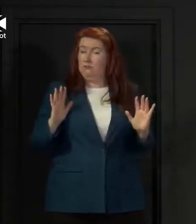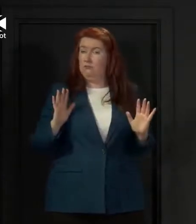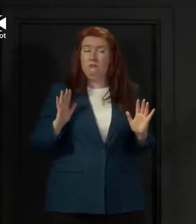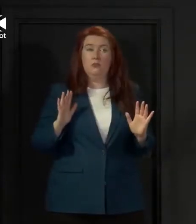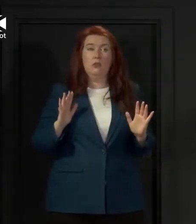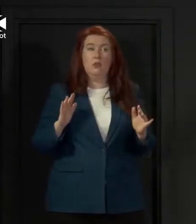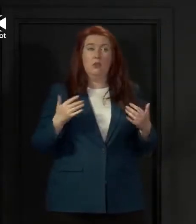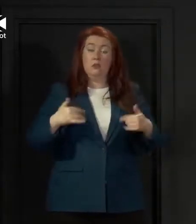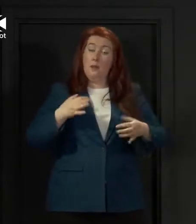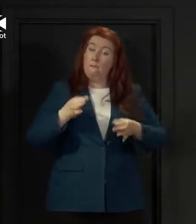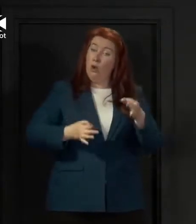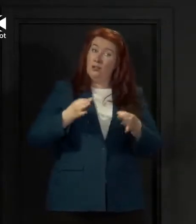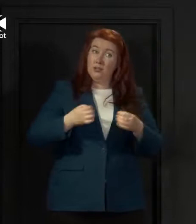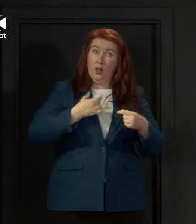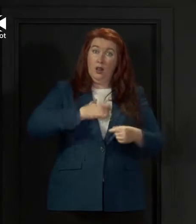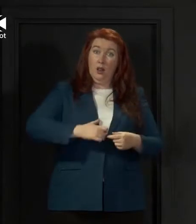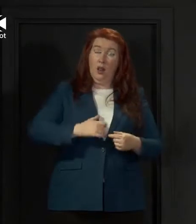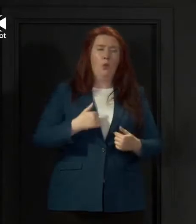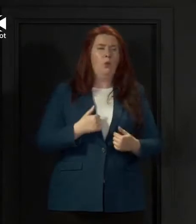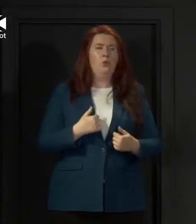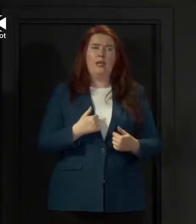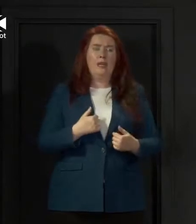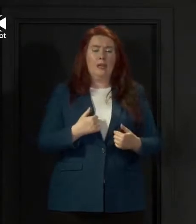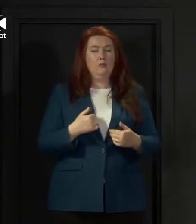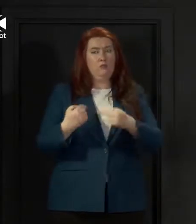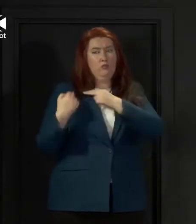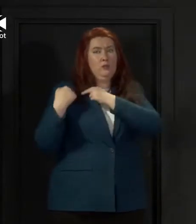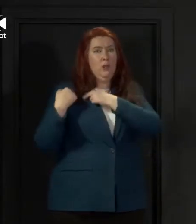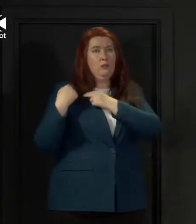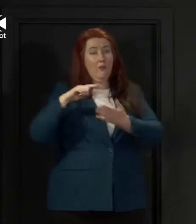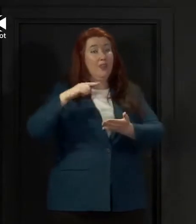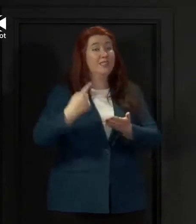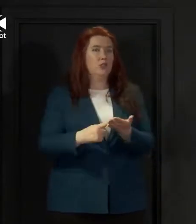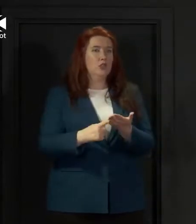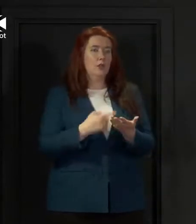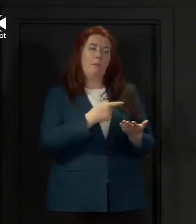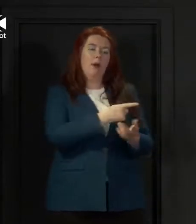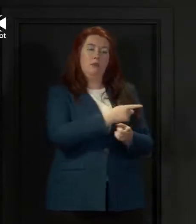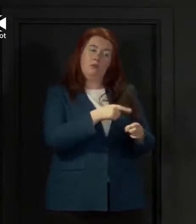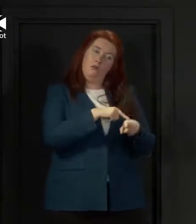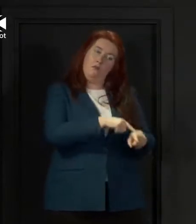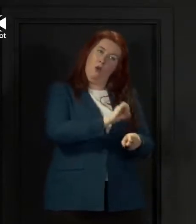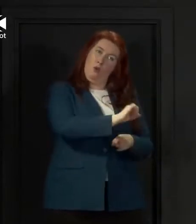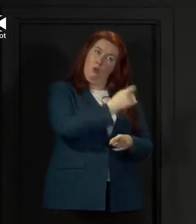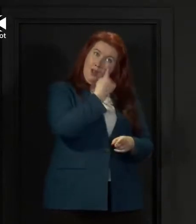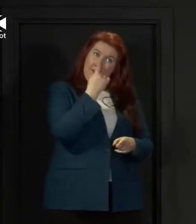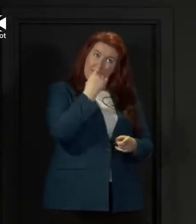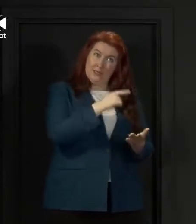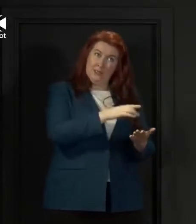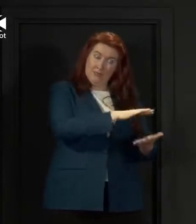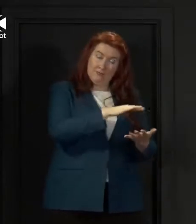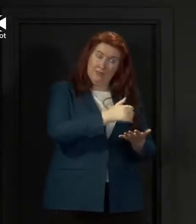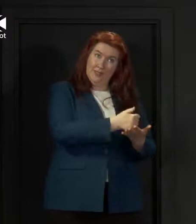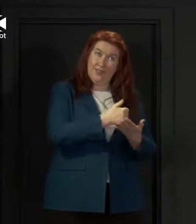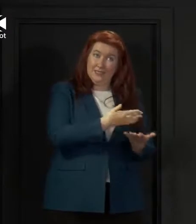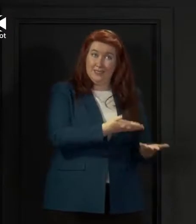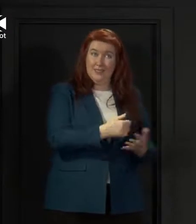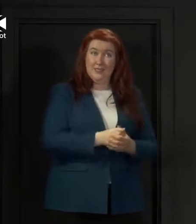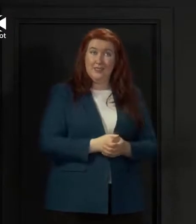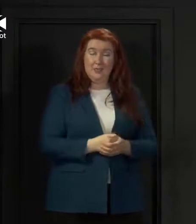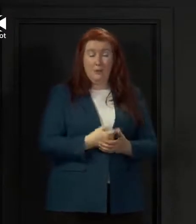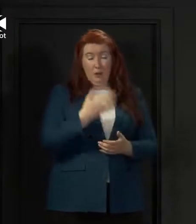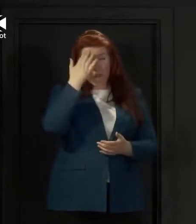as politicians we are the ones who are accountable for the decisions that we make but I also need to remind everybody